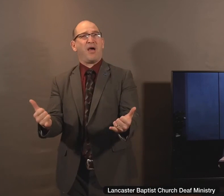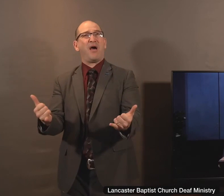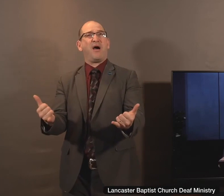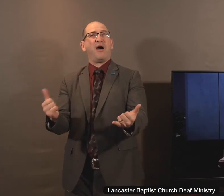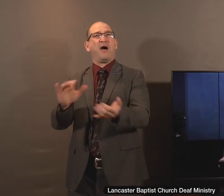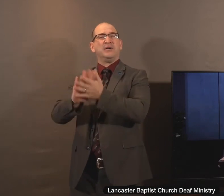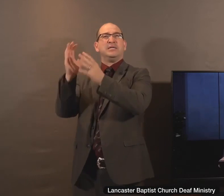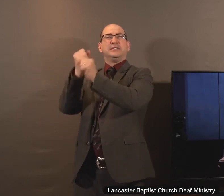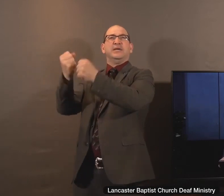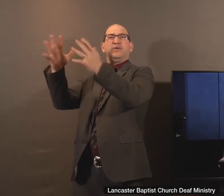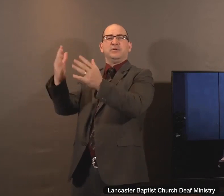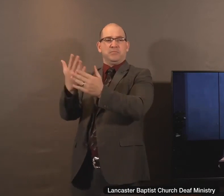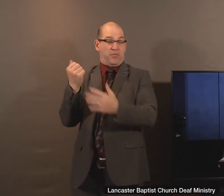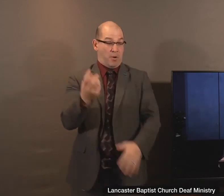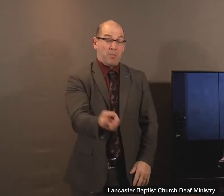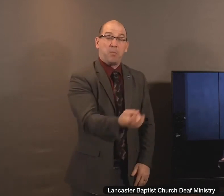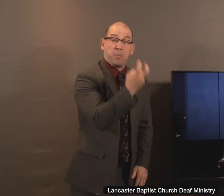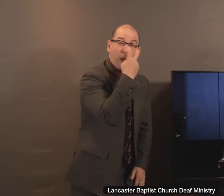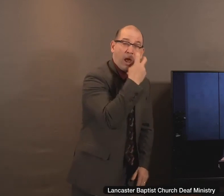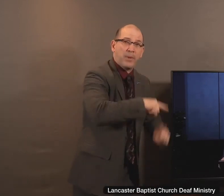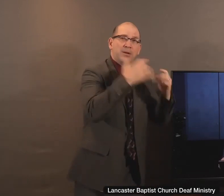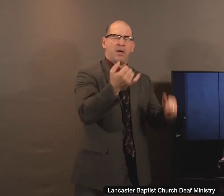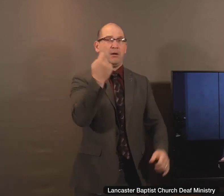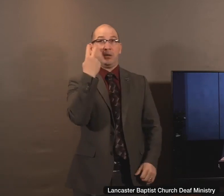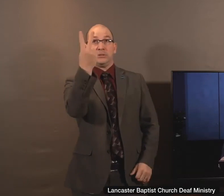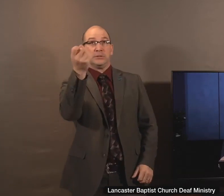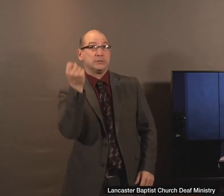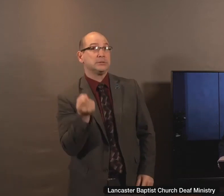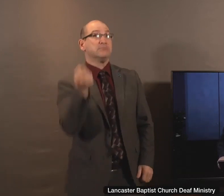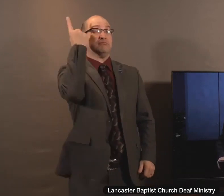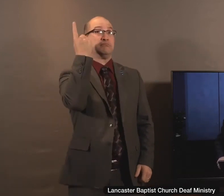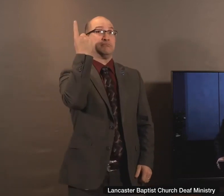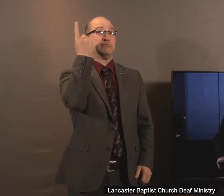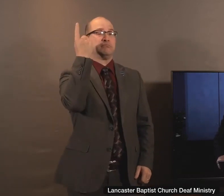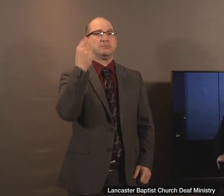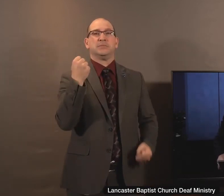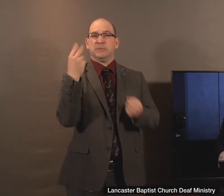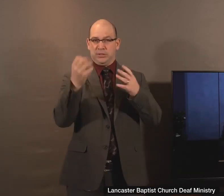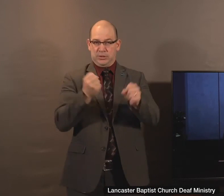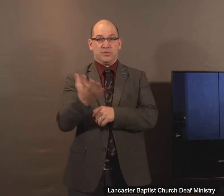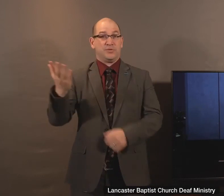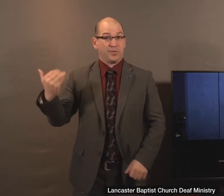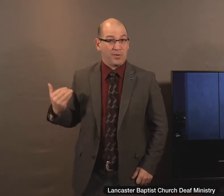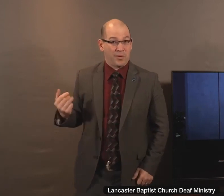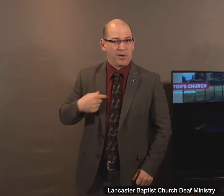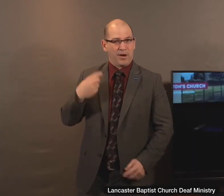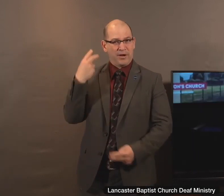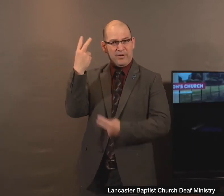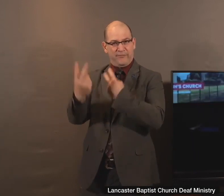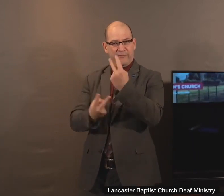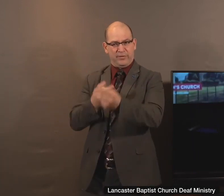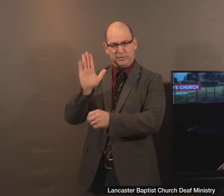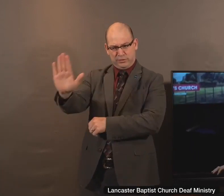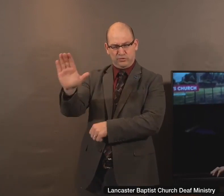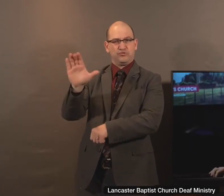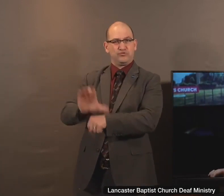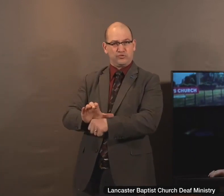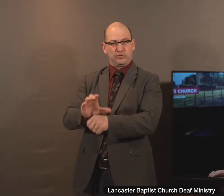now I see, you know, years ago, I visited the church that John Newton pastored. And I'll never forget that day in the little village of